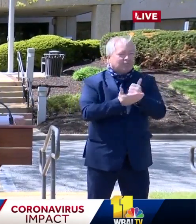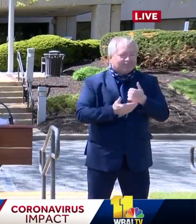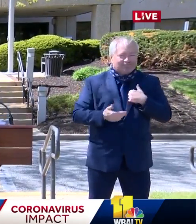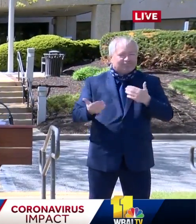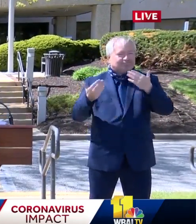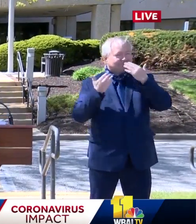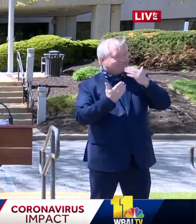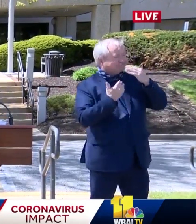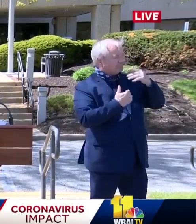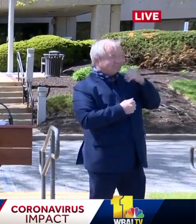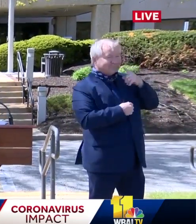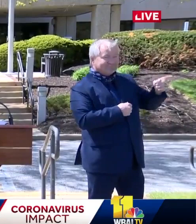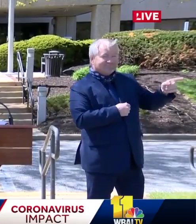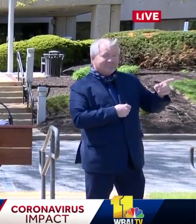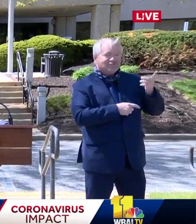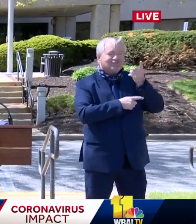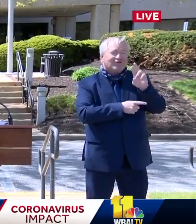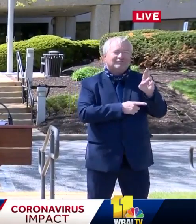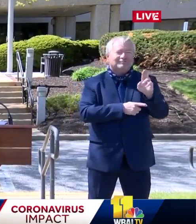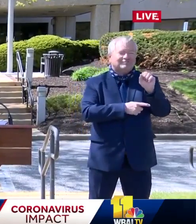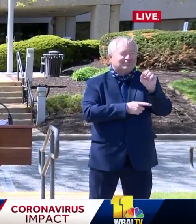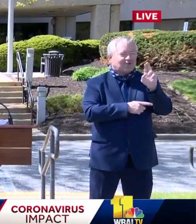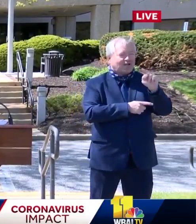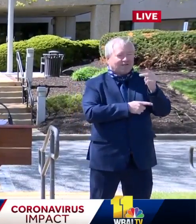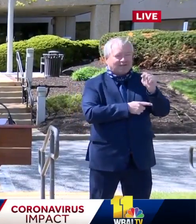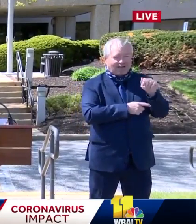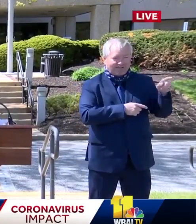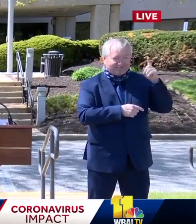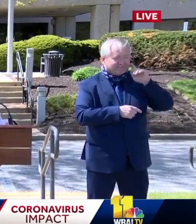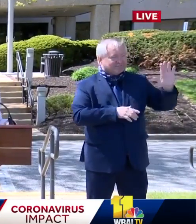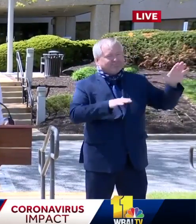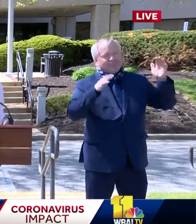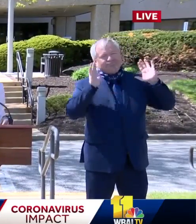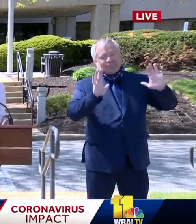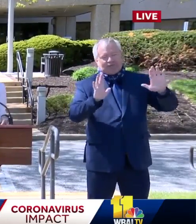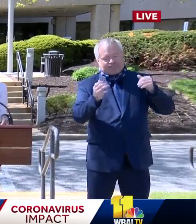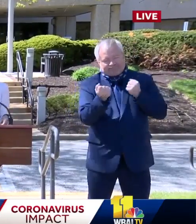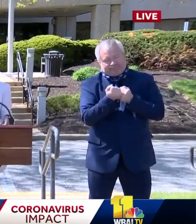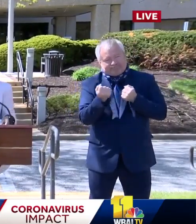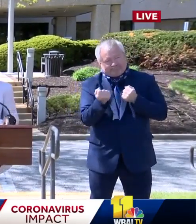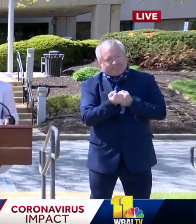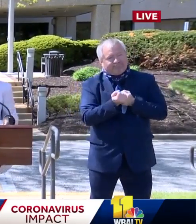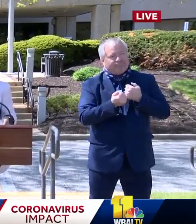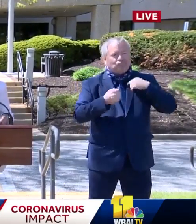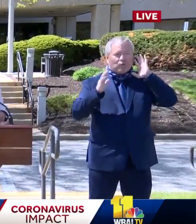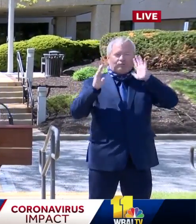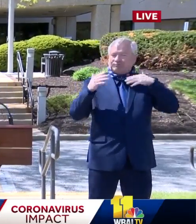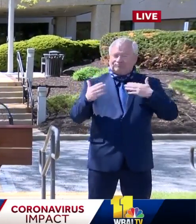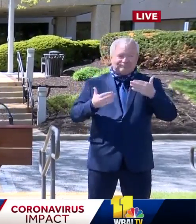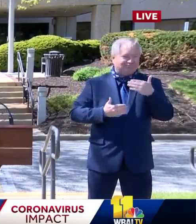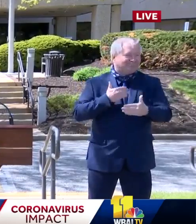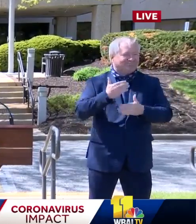thank Dr. Santa, who's been amazing for all of us, uh, and we will get through this together. Thank you so much.